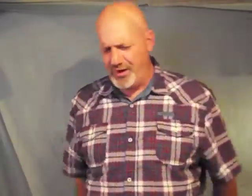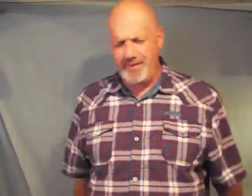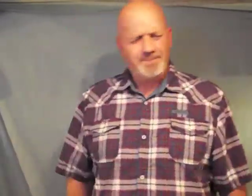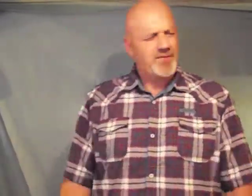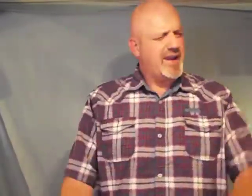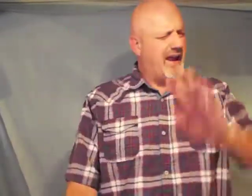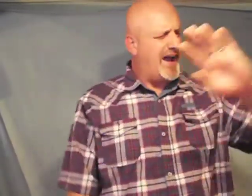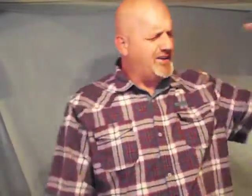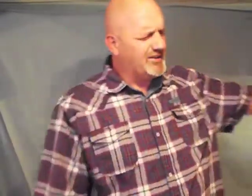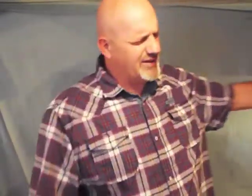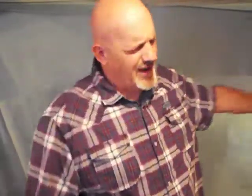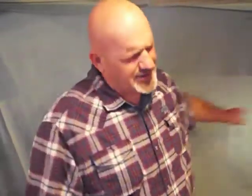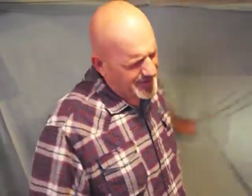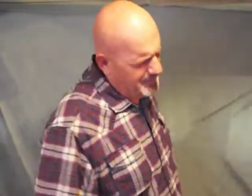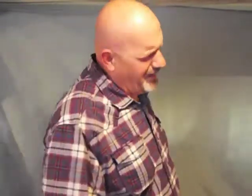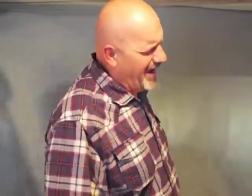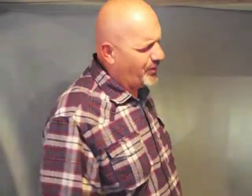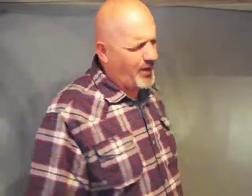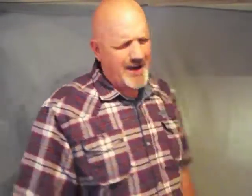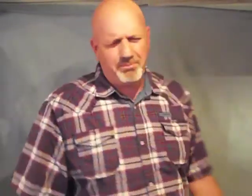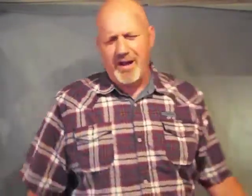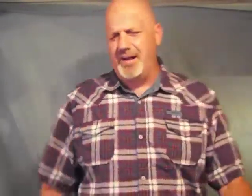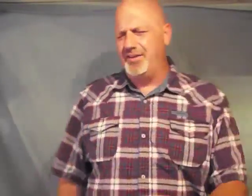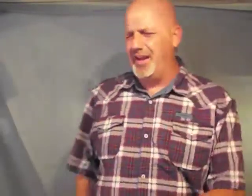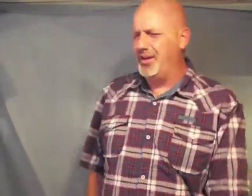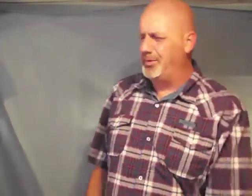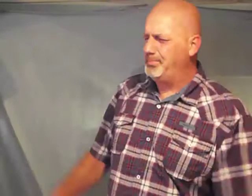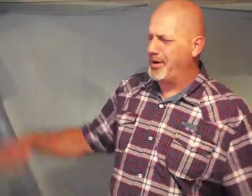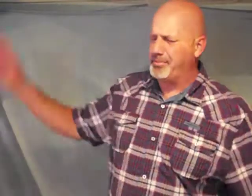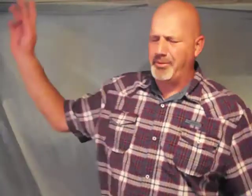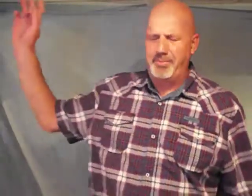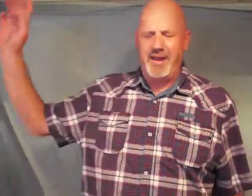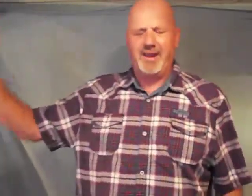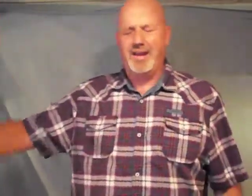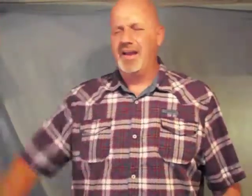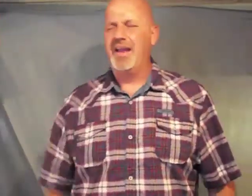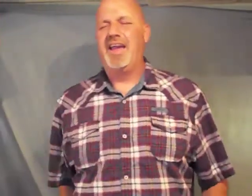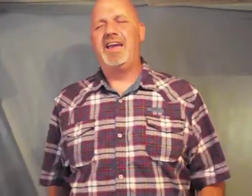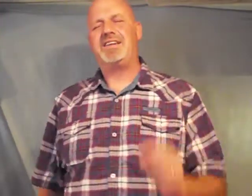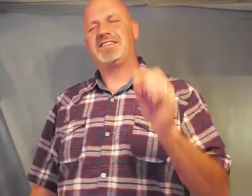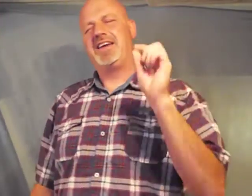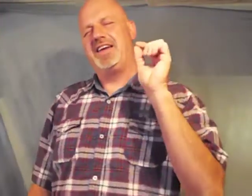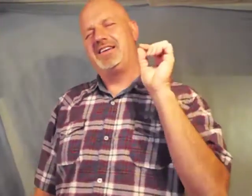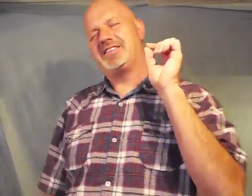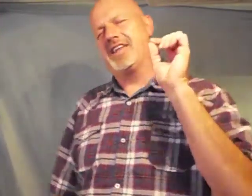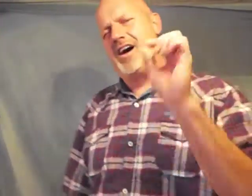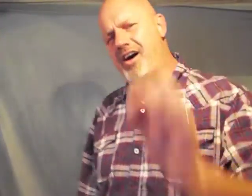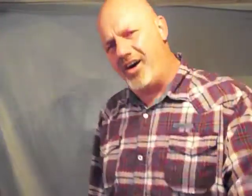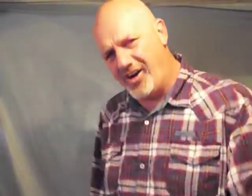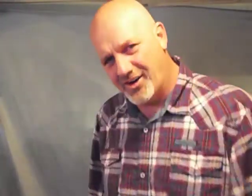God does not see black white brown yellow purple pink he sees the heart